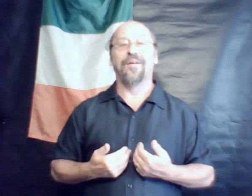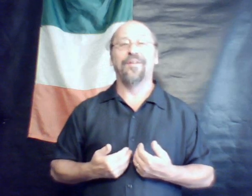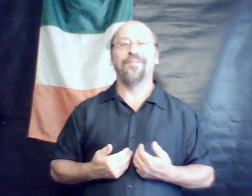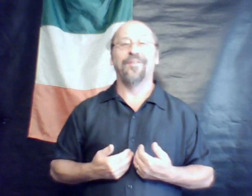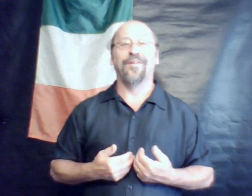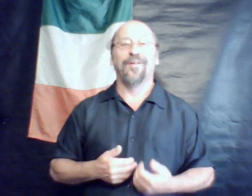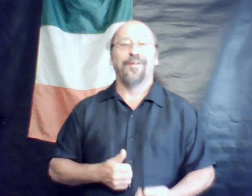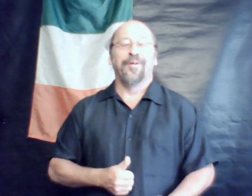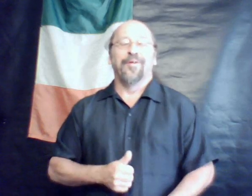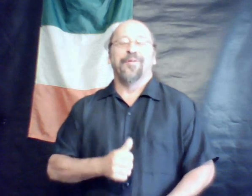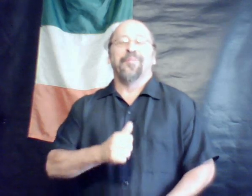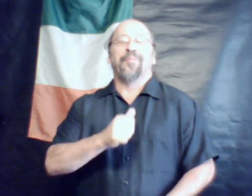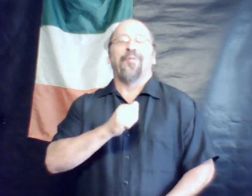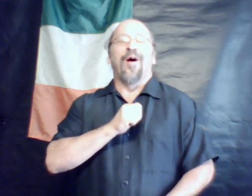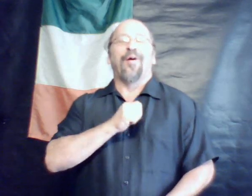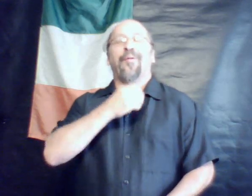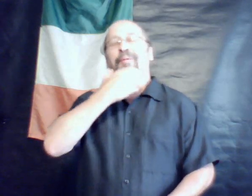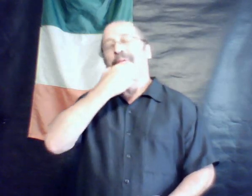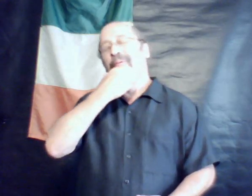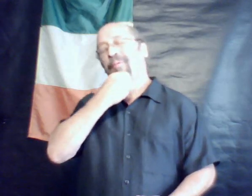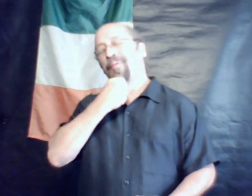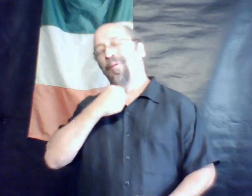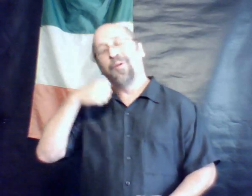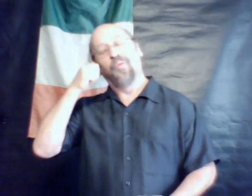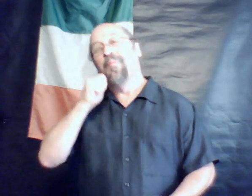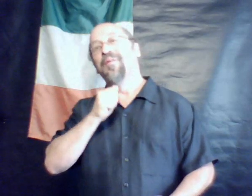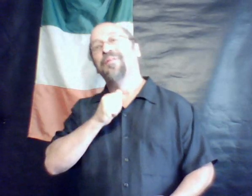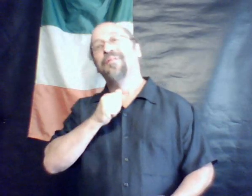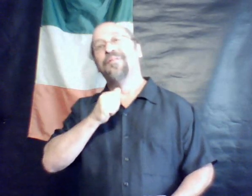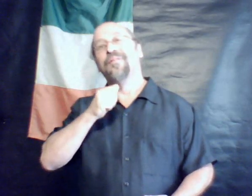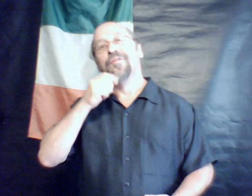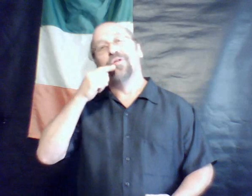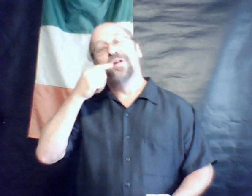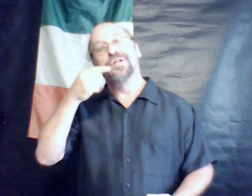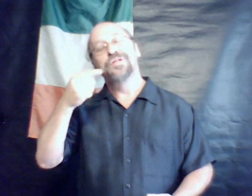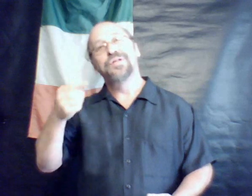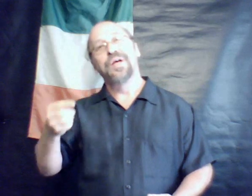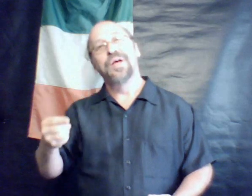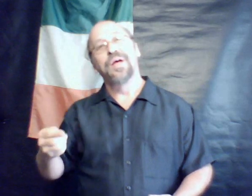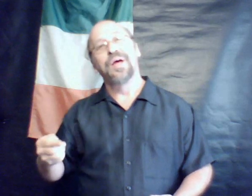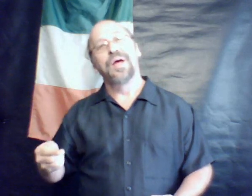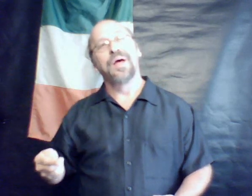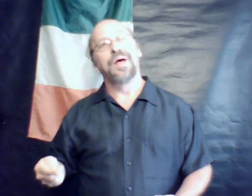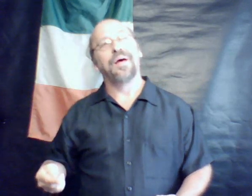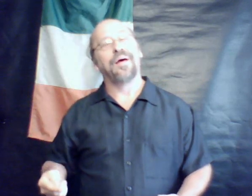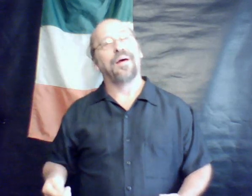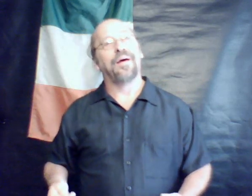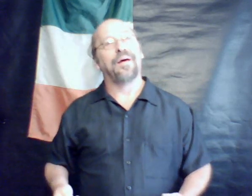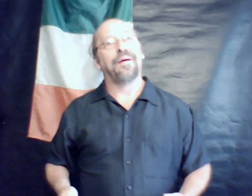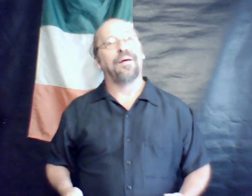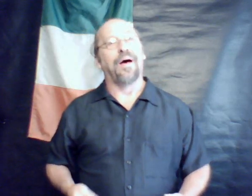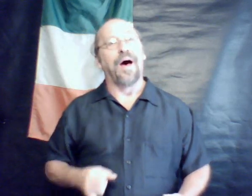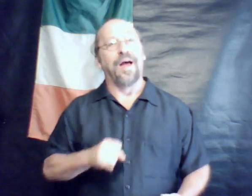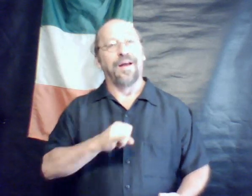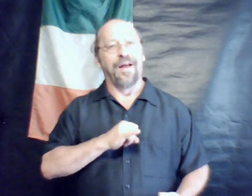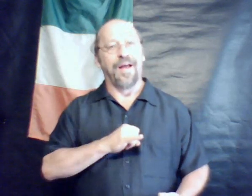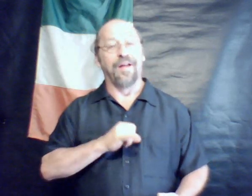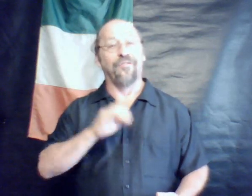This proud old woman did say, I had